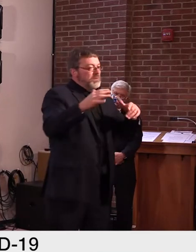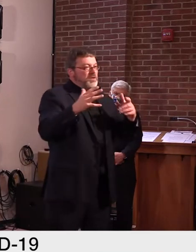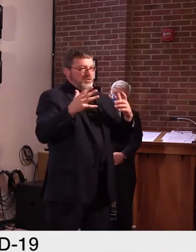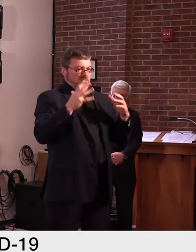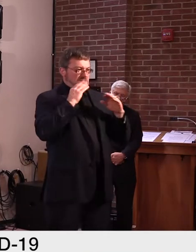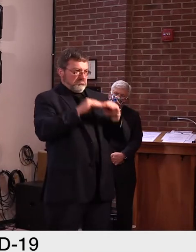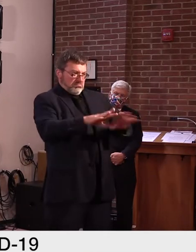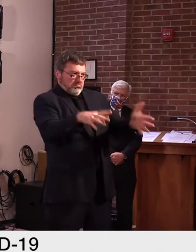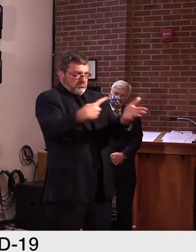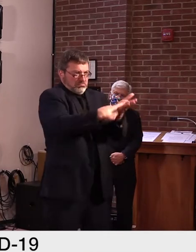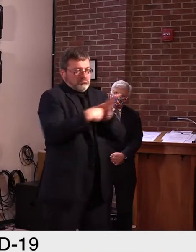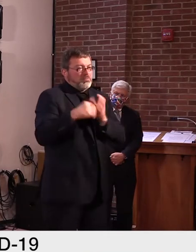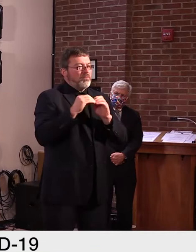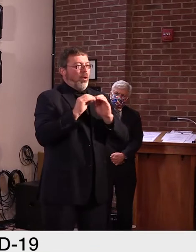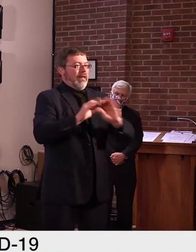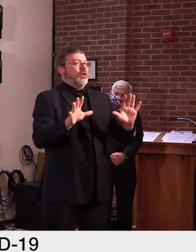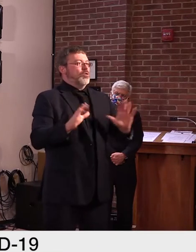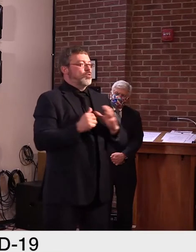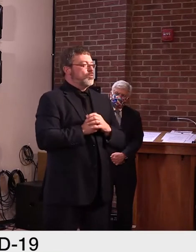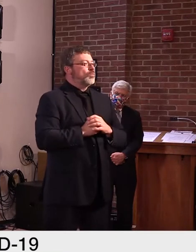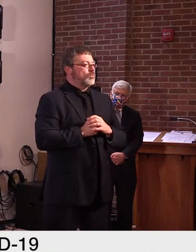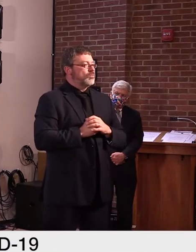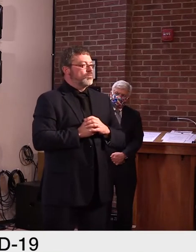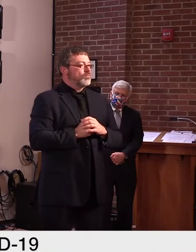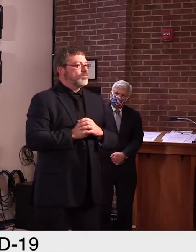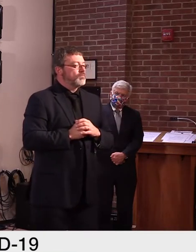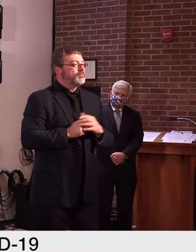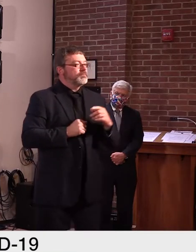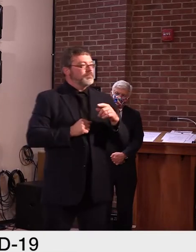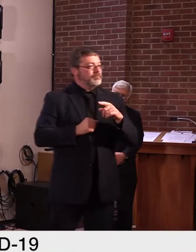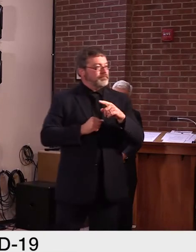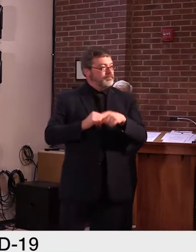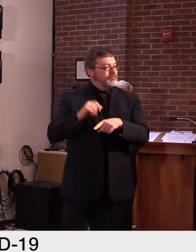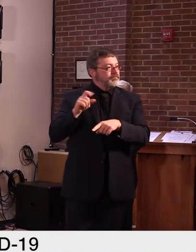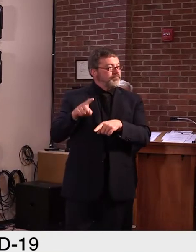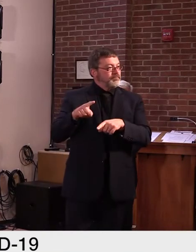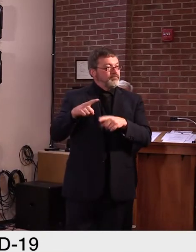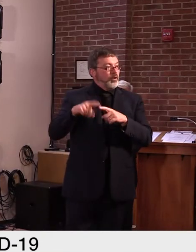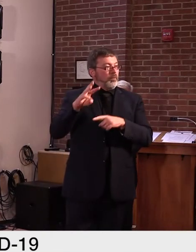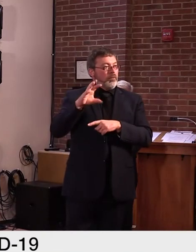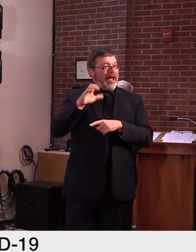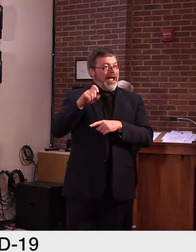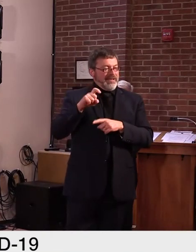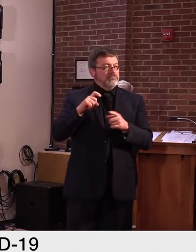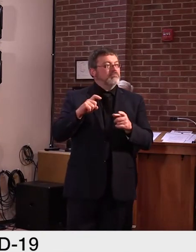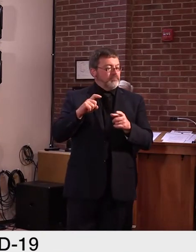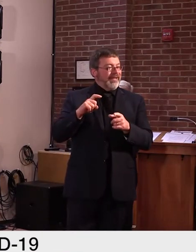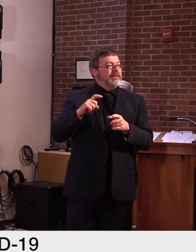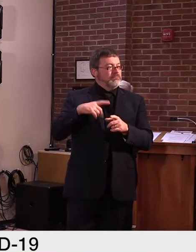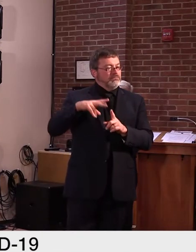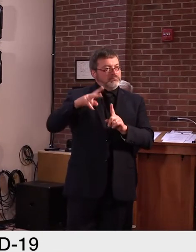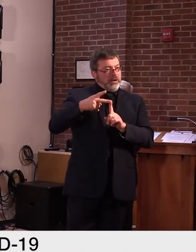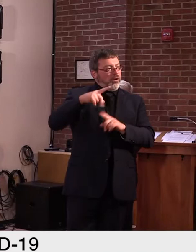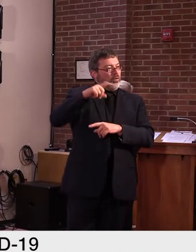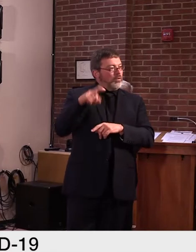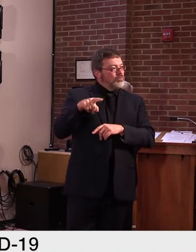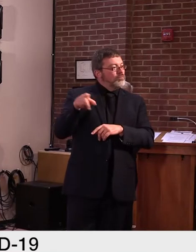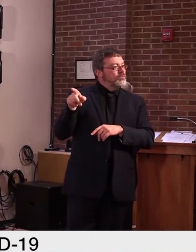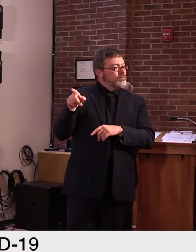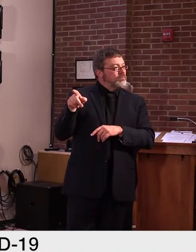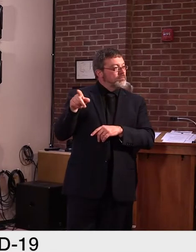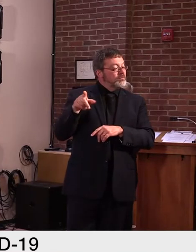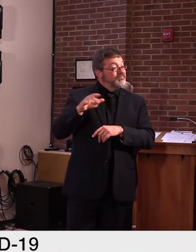So would they play a role then at all for members of the public to enter facilities, like you mentioned, of long-term care?